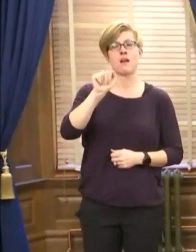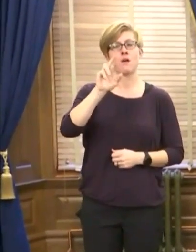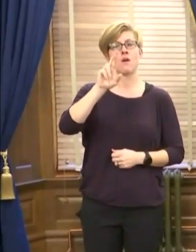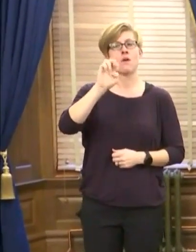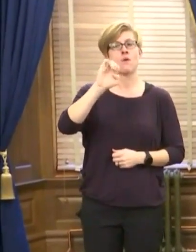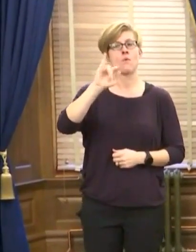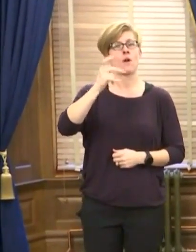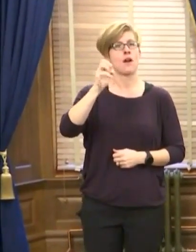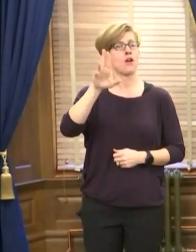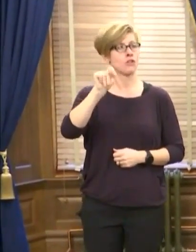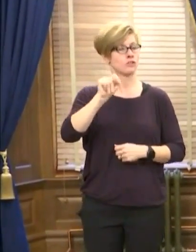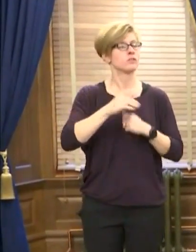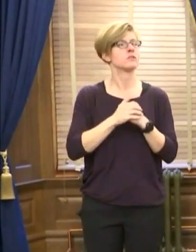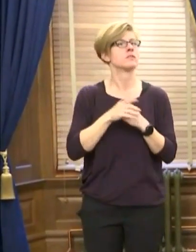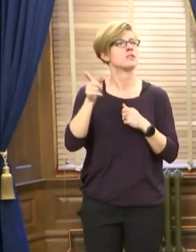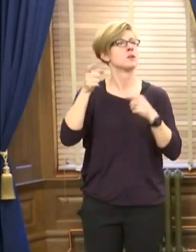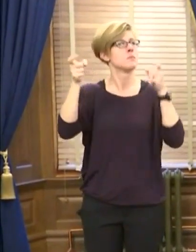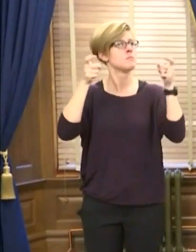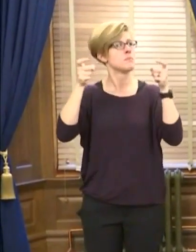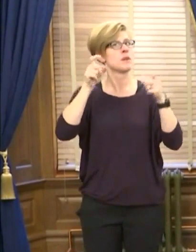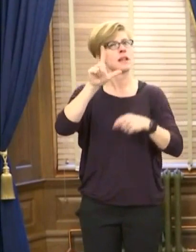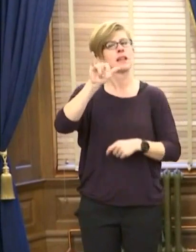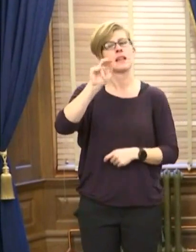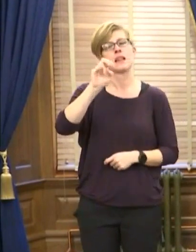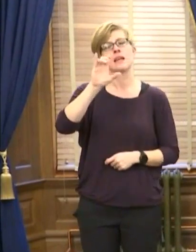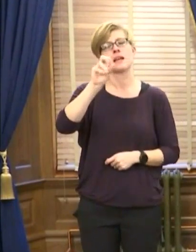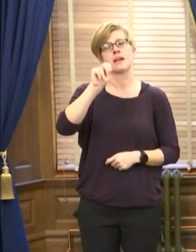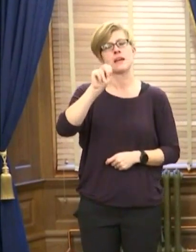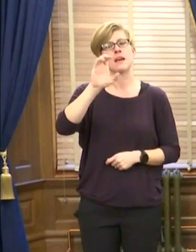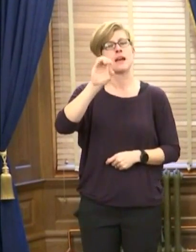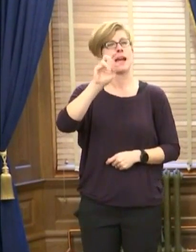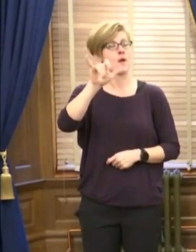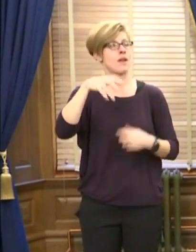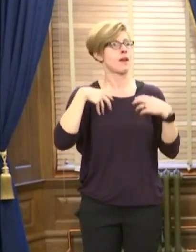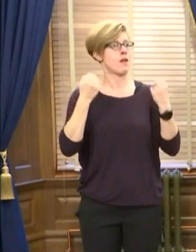She is the administrator for the Lincoln County Health Department.